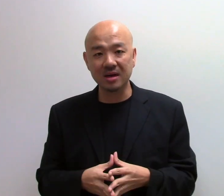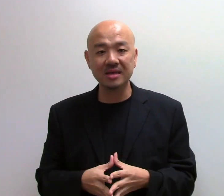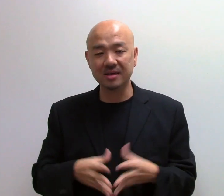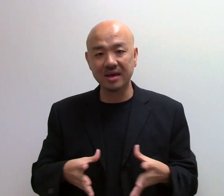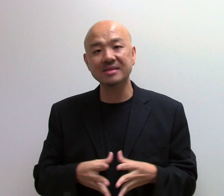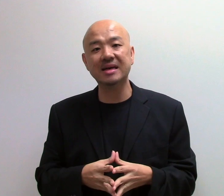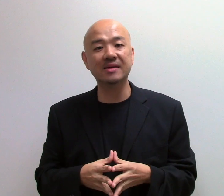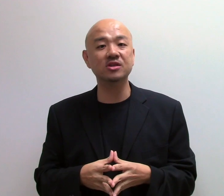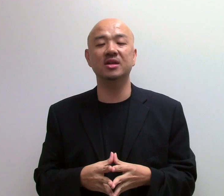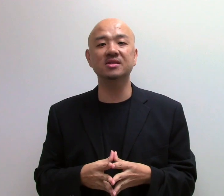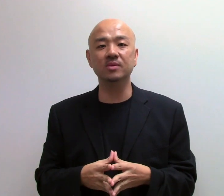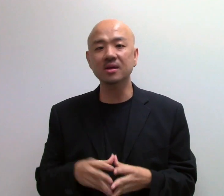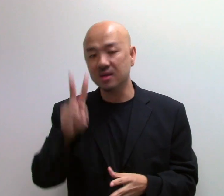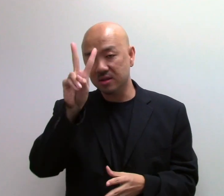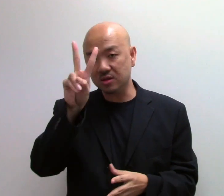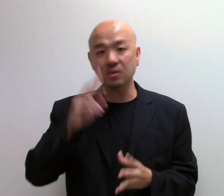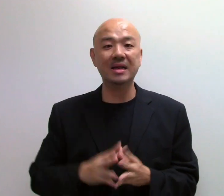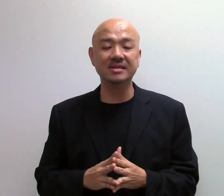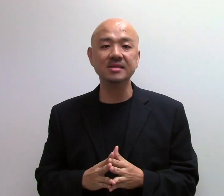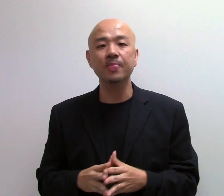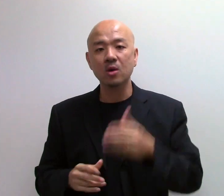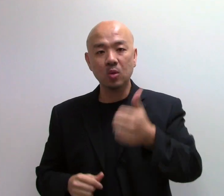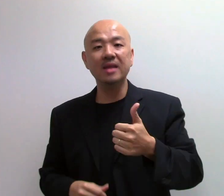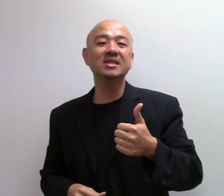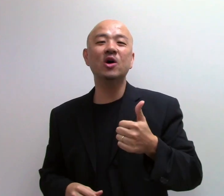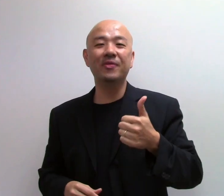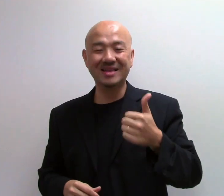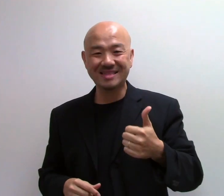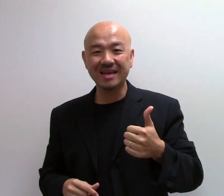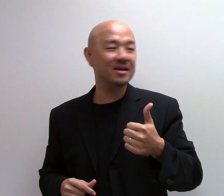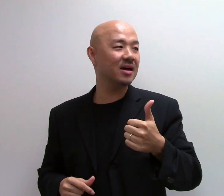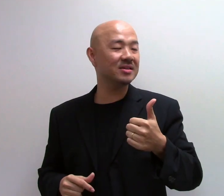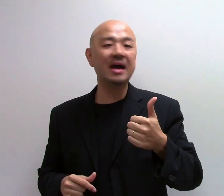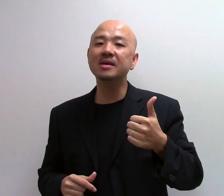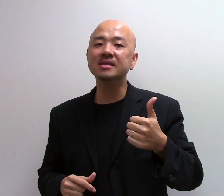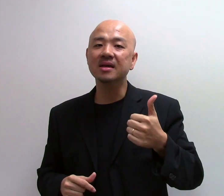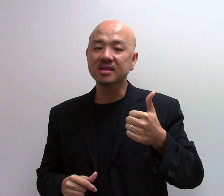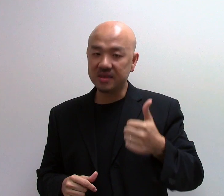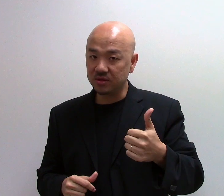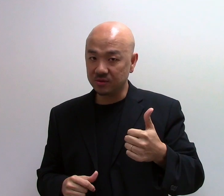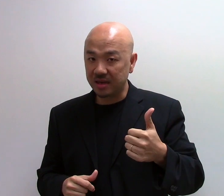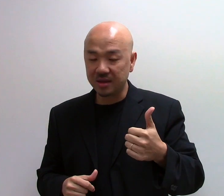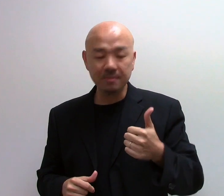class, again, starts after Chinese New Year. There are two classes. One is on Thursday. The time is 7 to 9 pm.